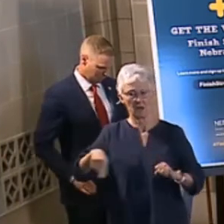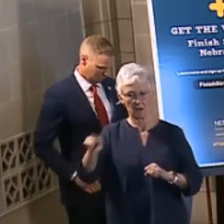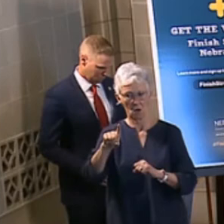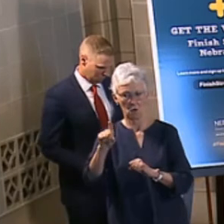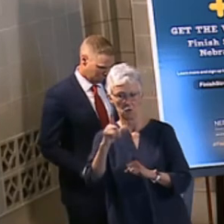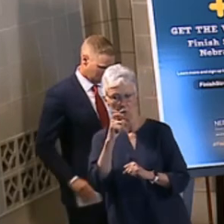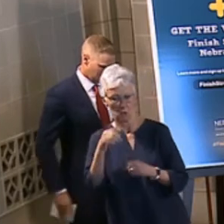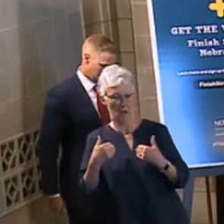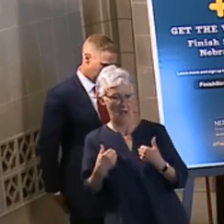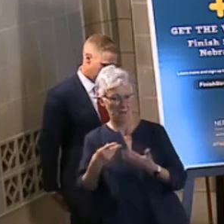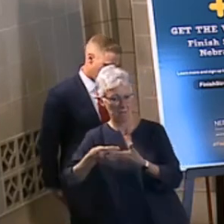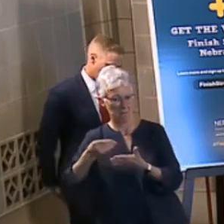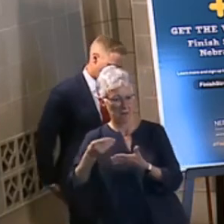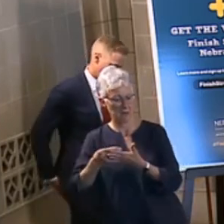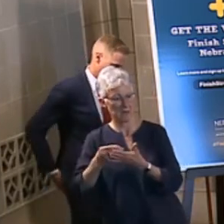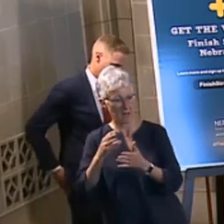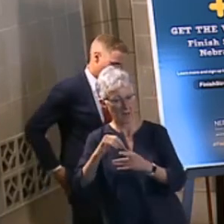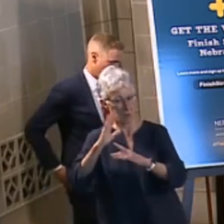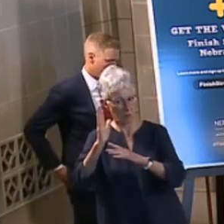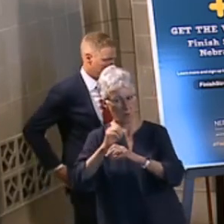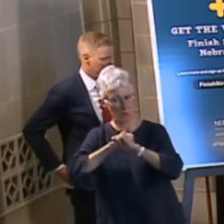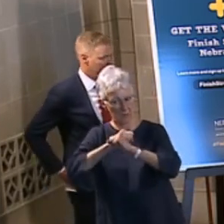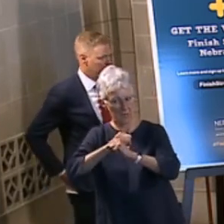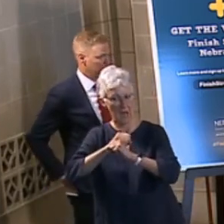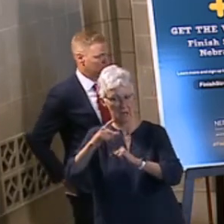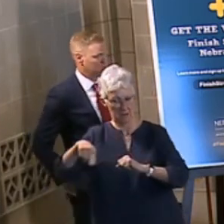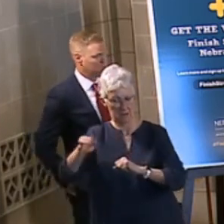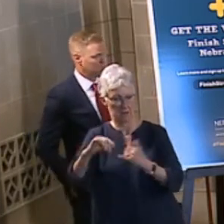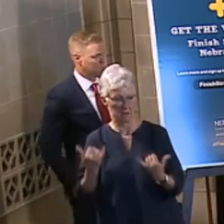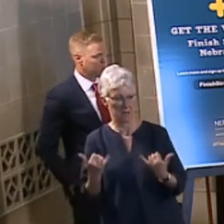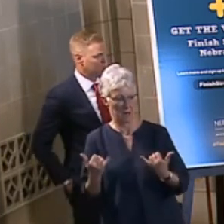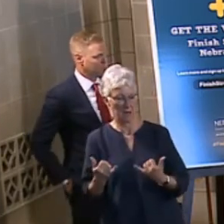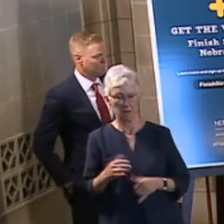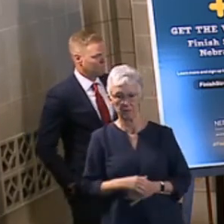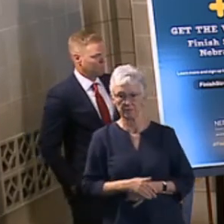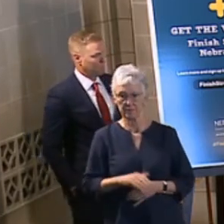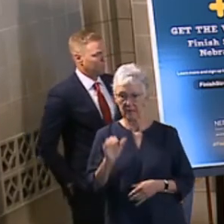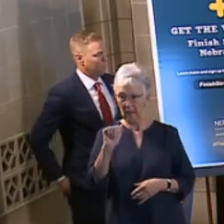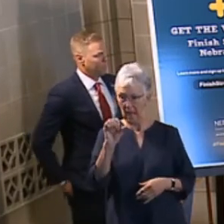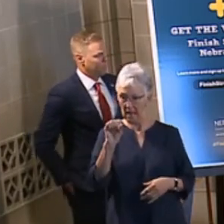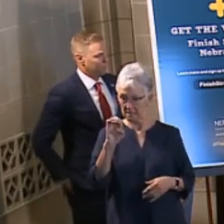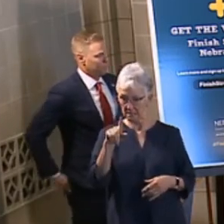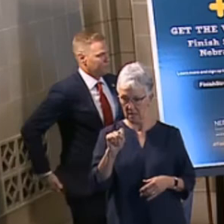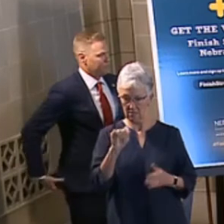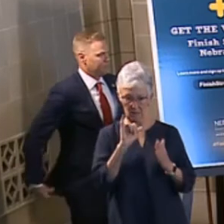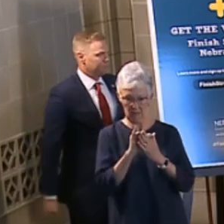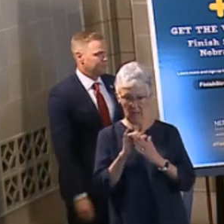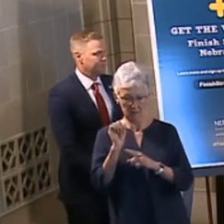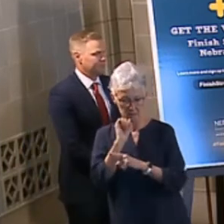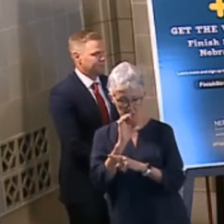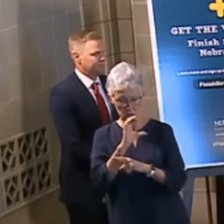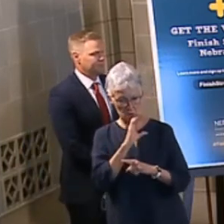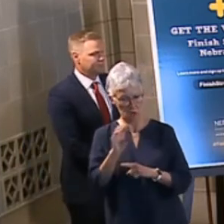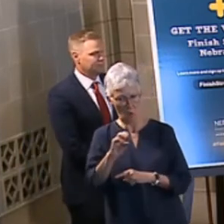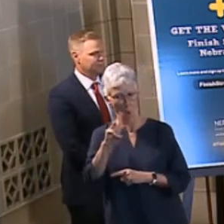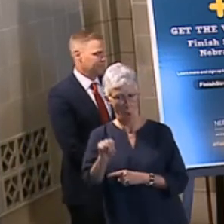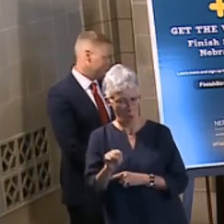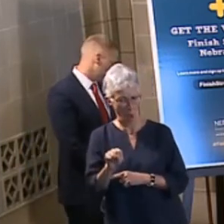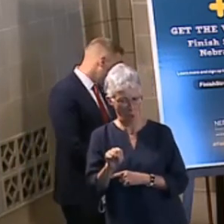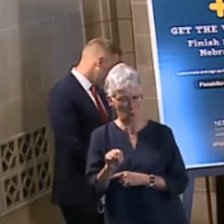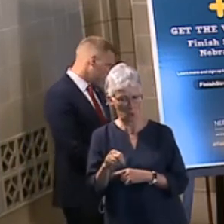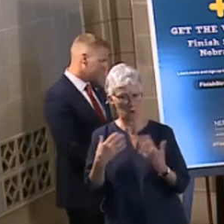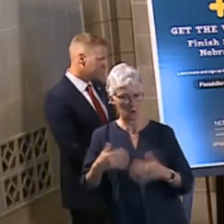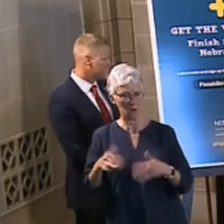exploitation of seniors and vulnerable adults. Assets owned by Nebraska's growing senior population are a tempting